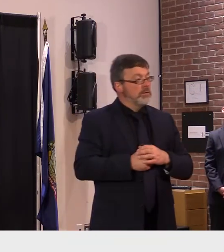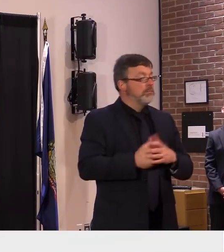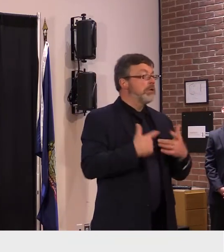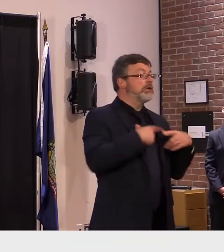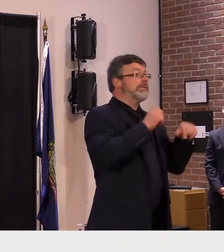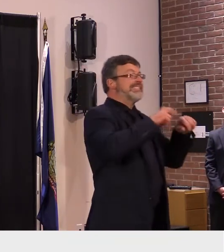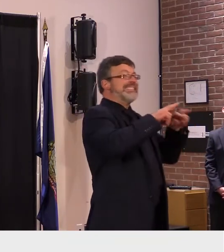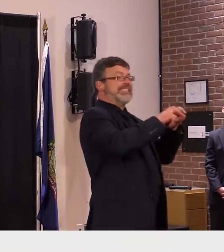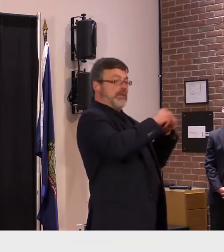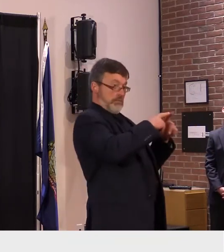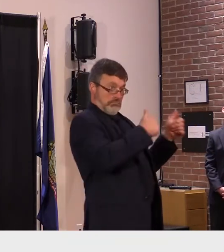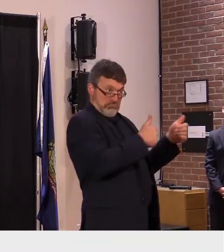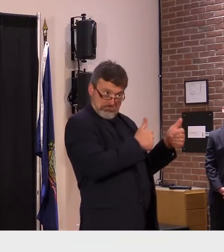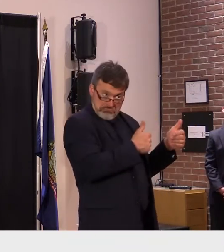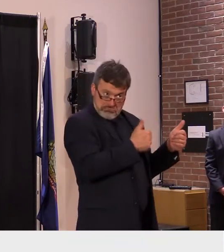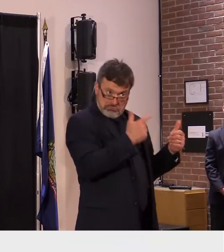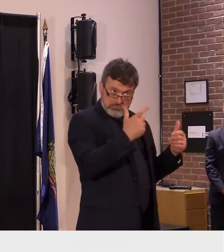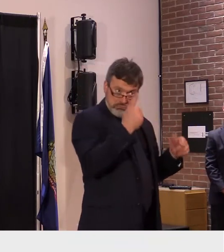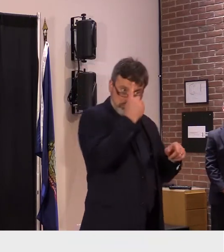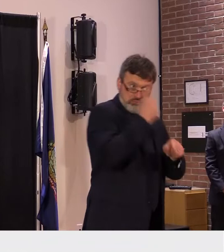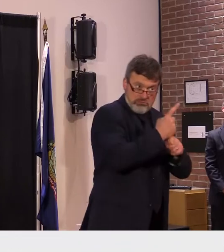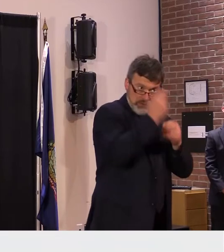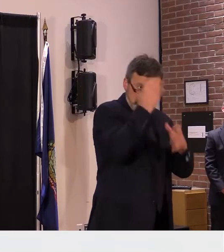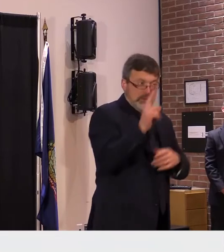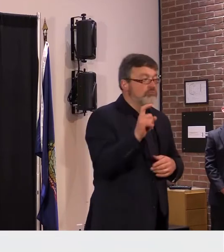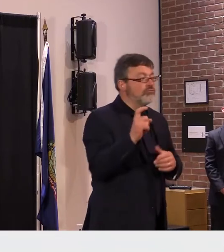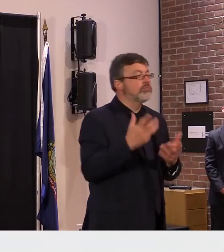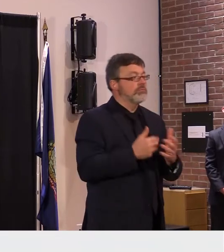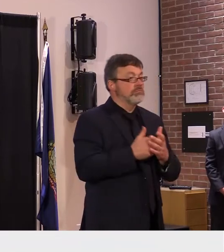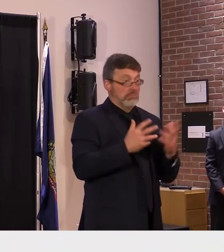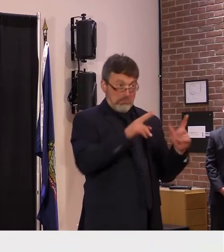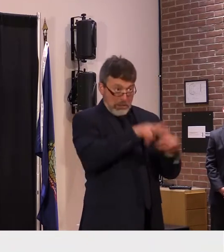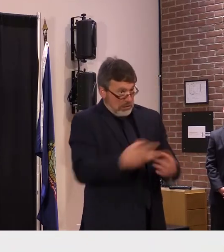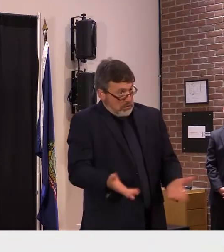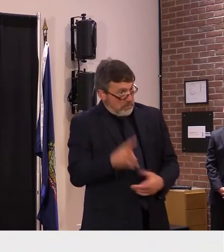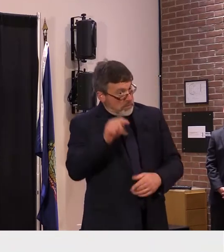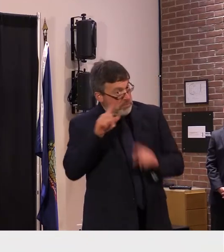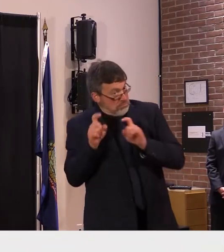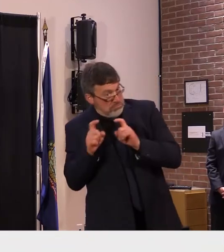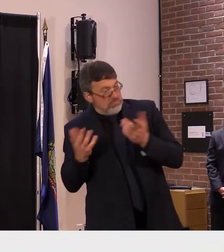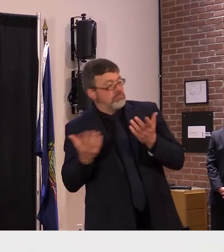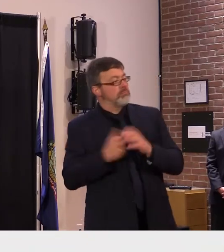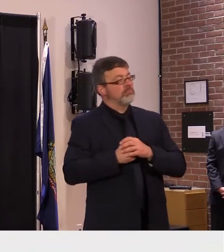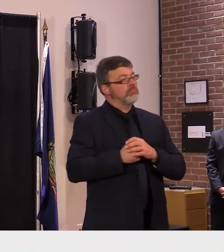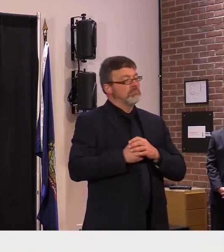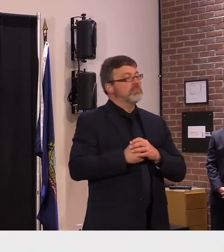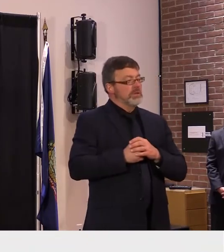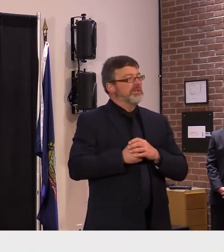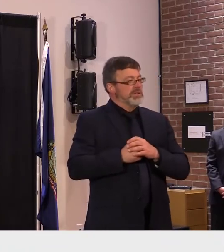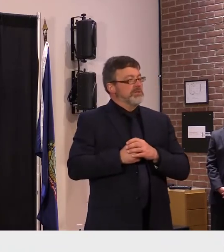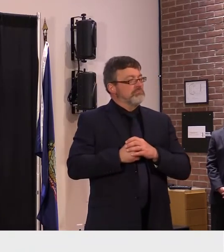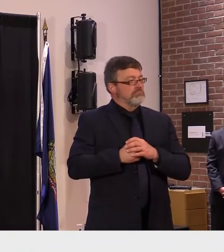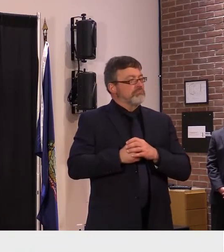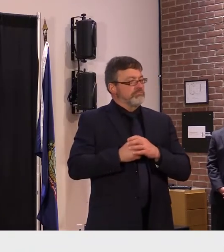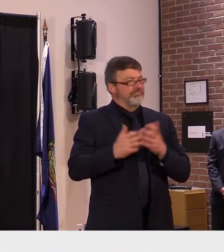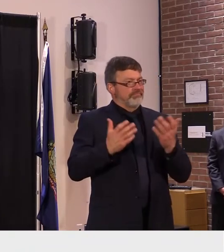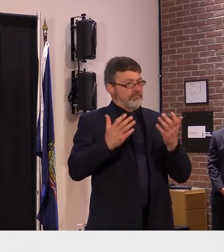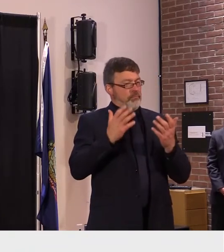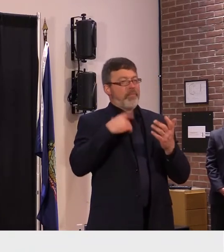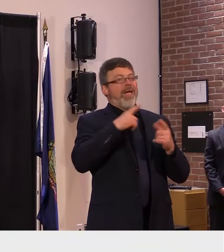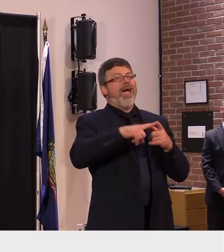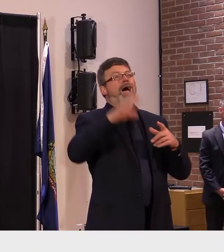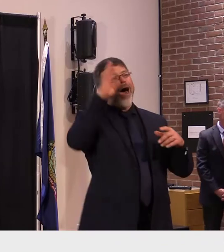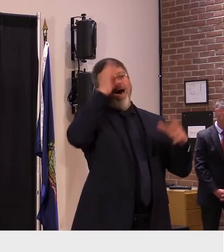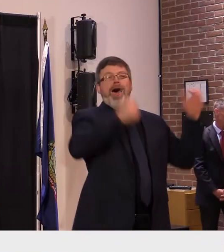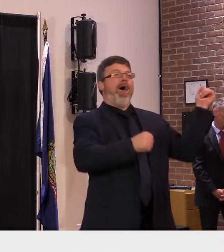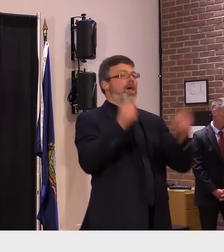they do what they are said to do in the populations tested is one thing generalizability to places like a rural